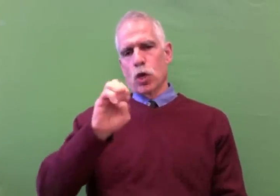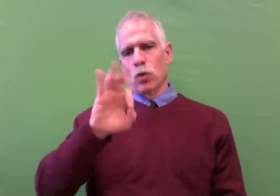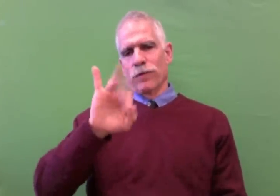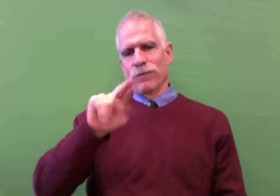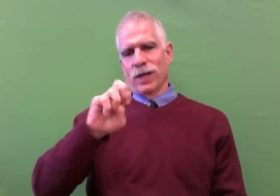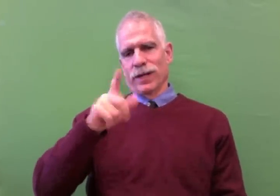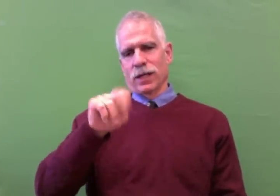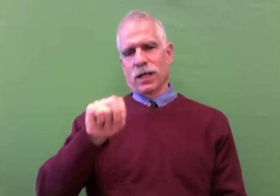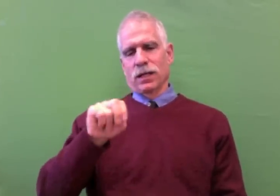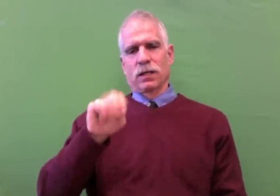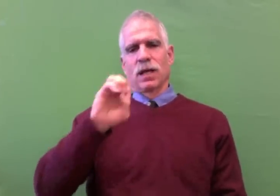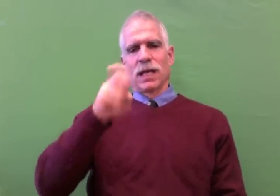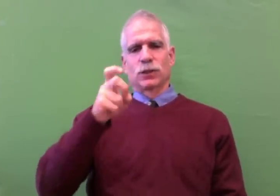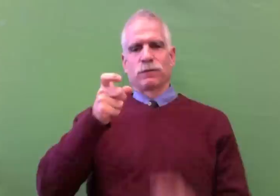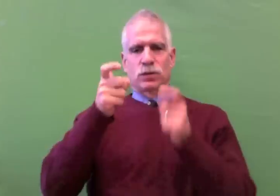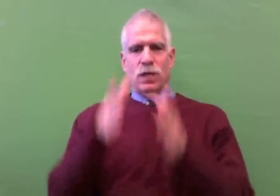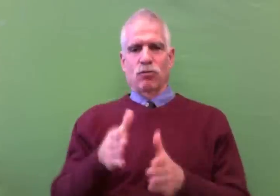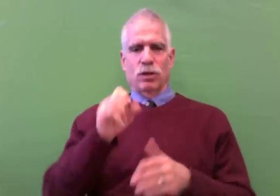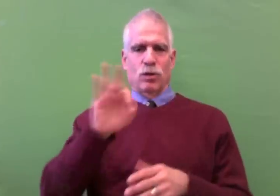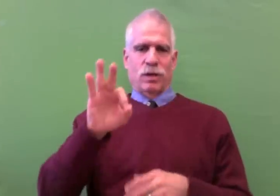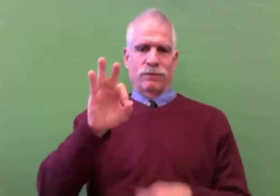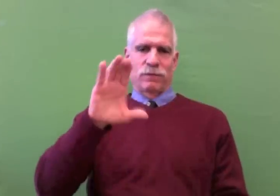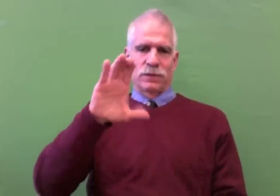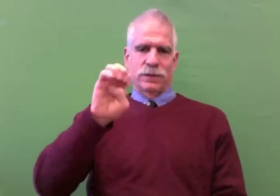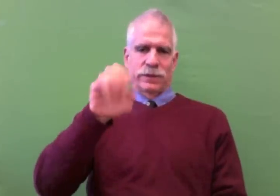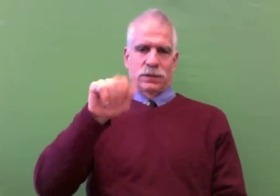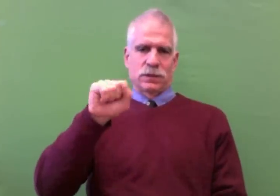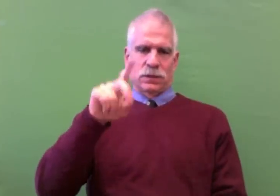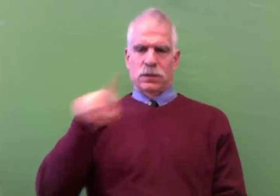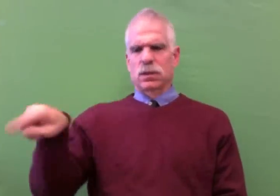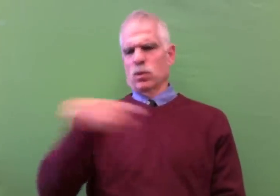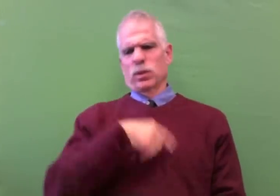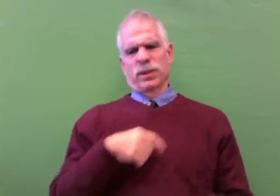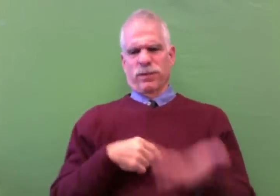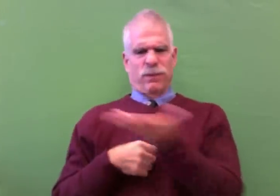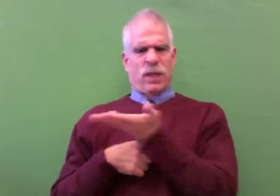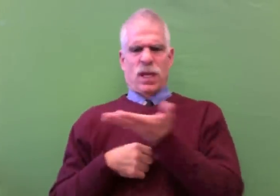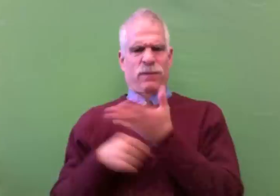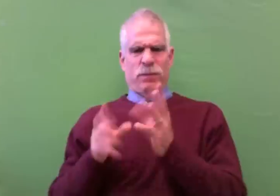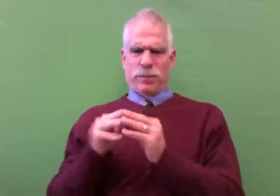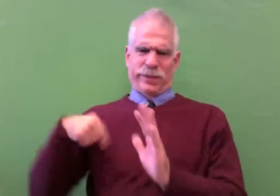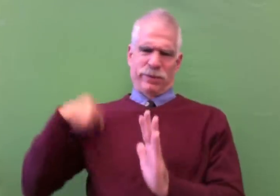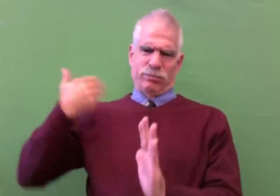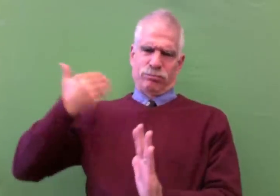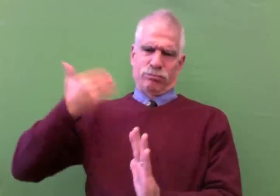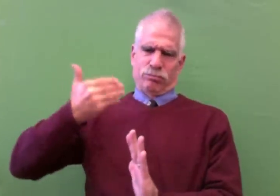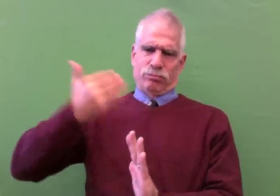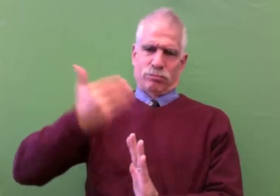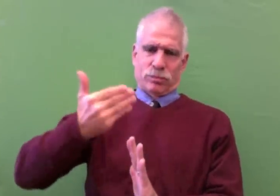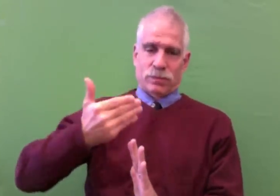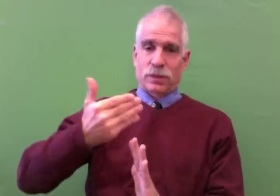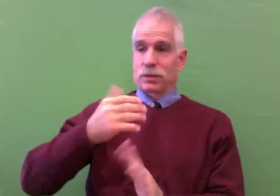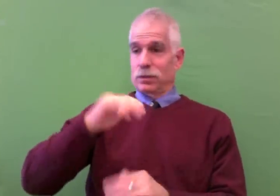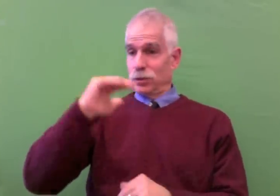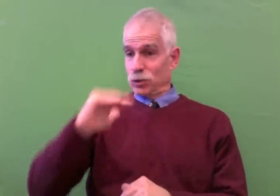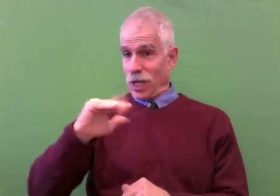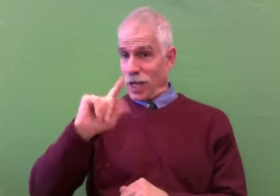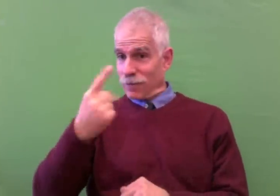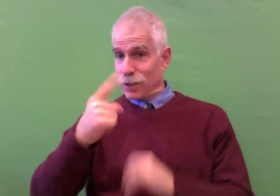We also have Joe Finnegan, who's the executive director of CEASD. So the five of us have been meeting from time to